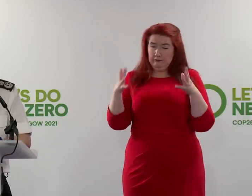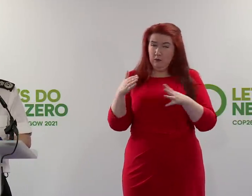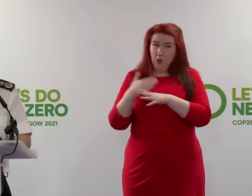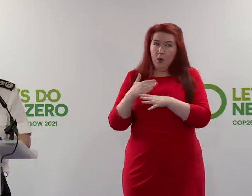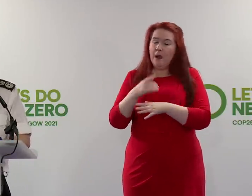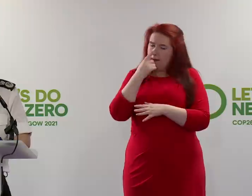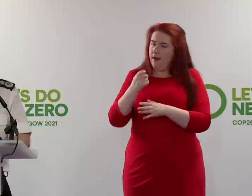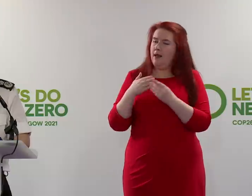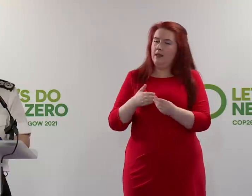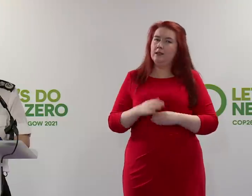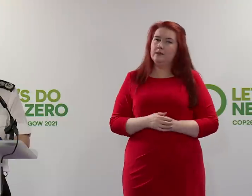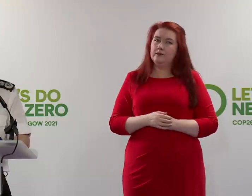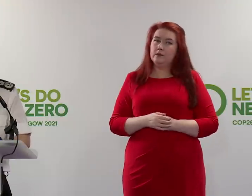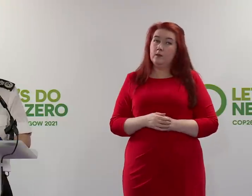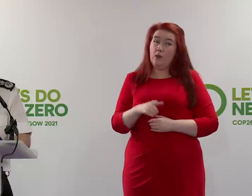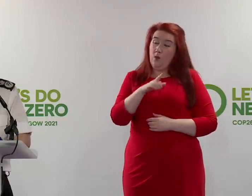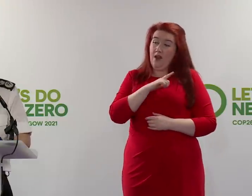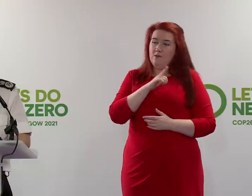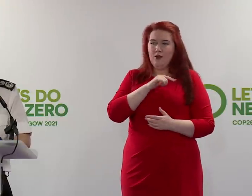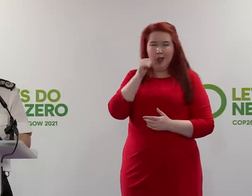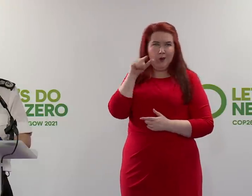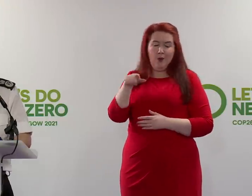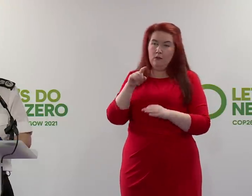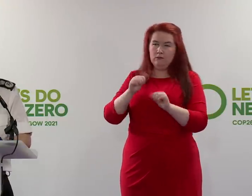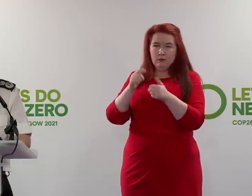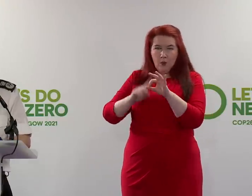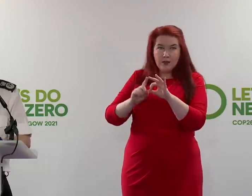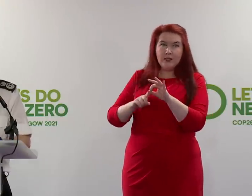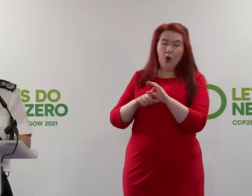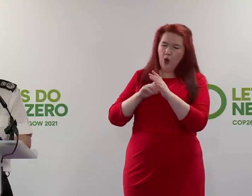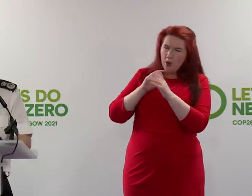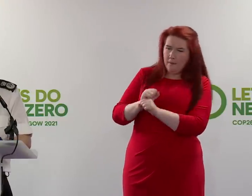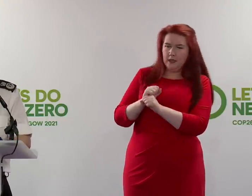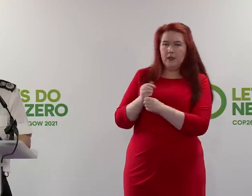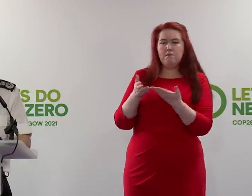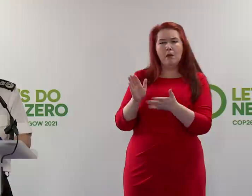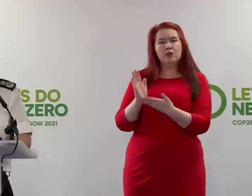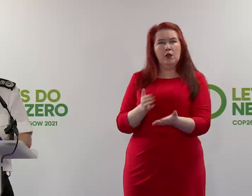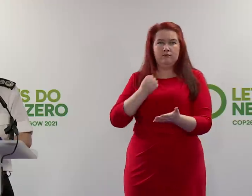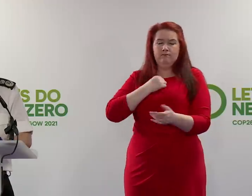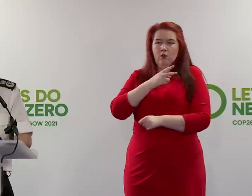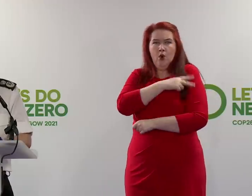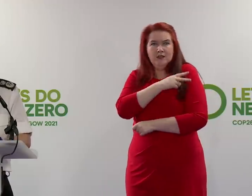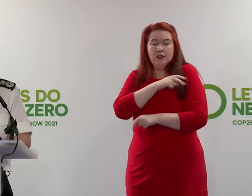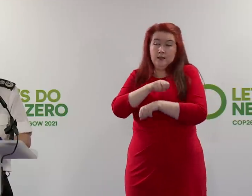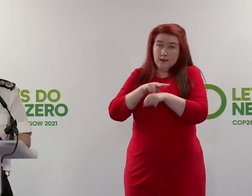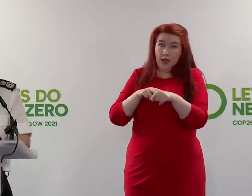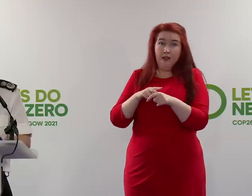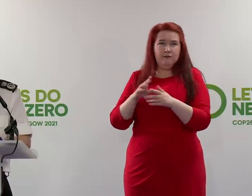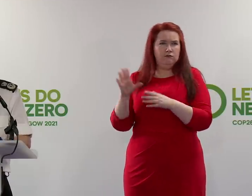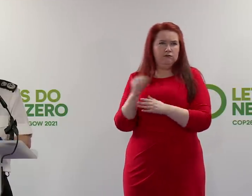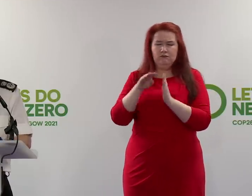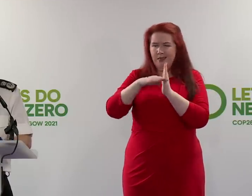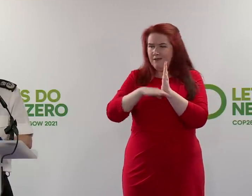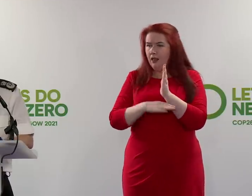And that is primarily because of the quality and commitment to public service that is demonstrated by officers and staff in all ranks, all